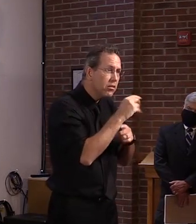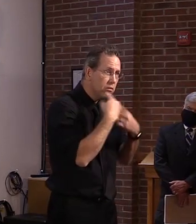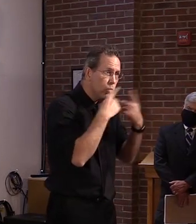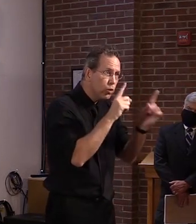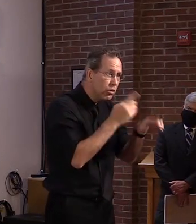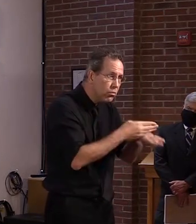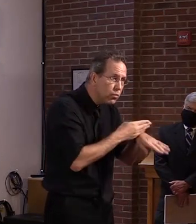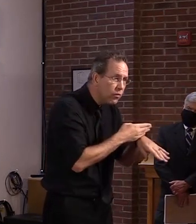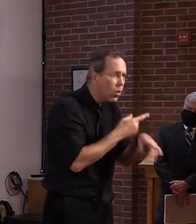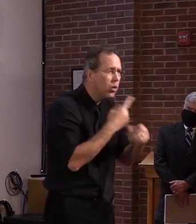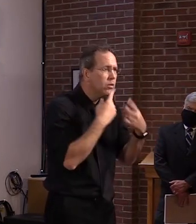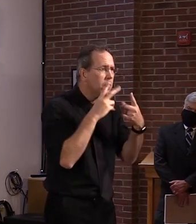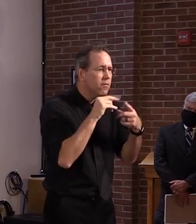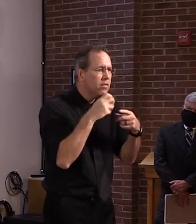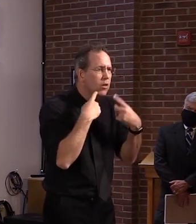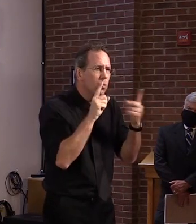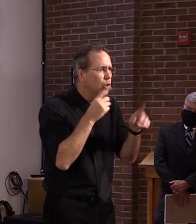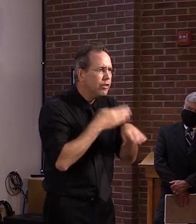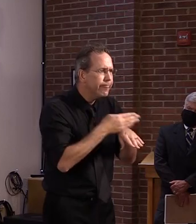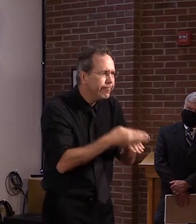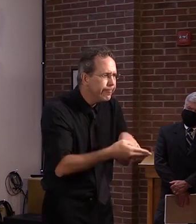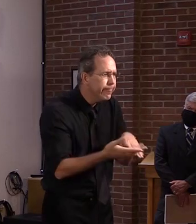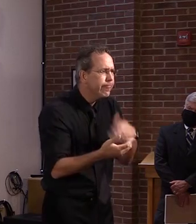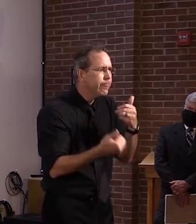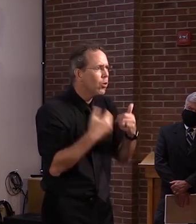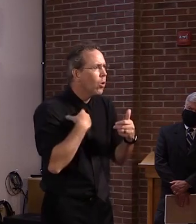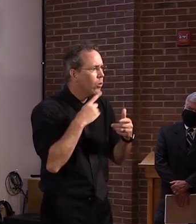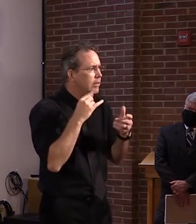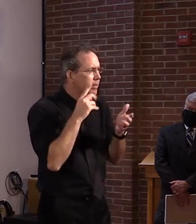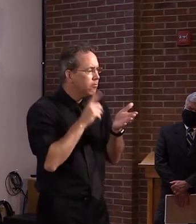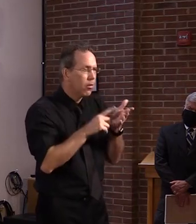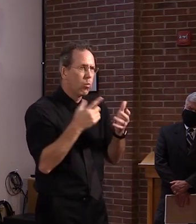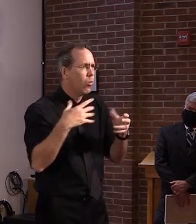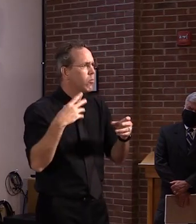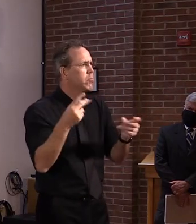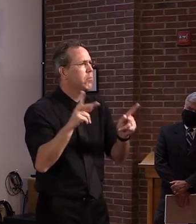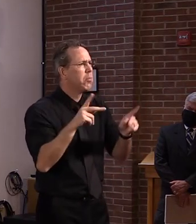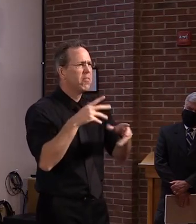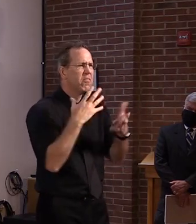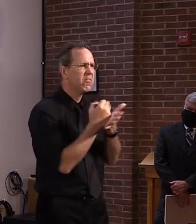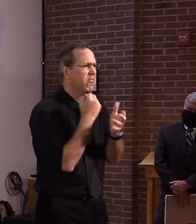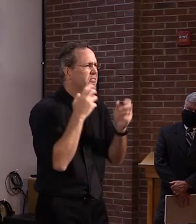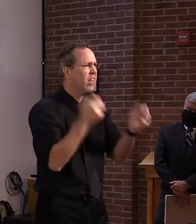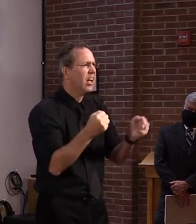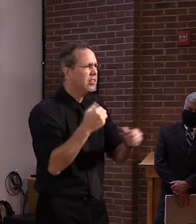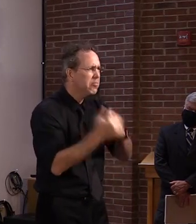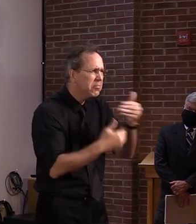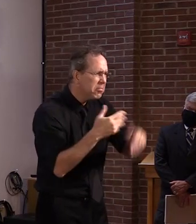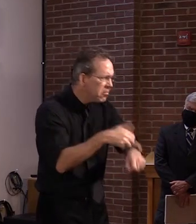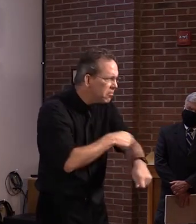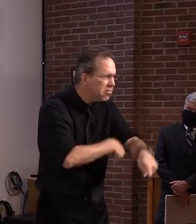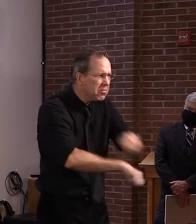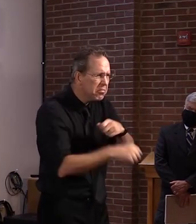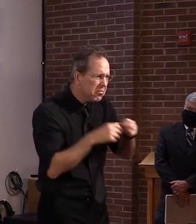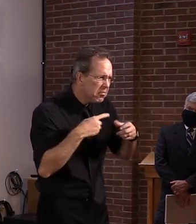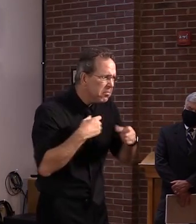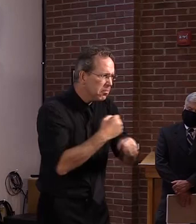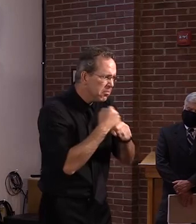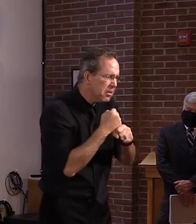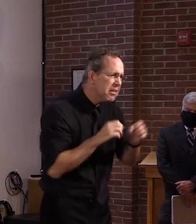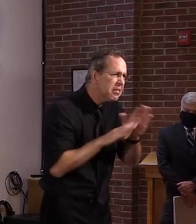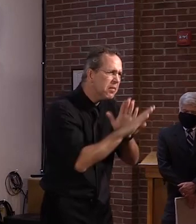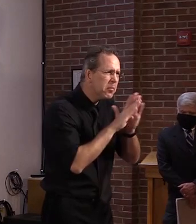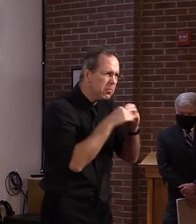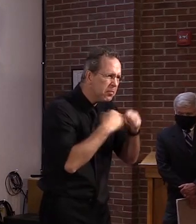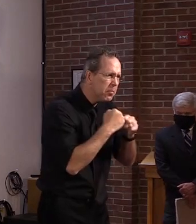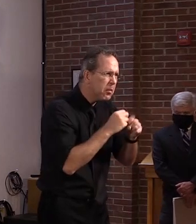uh, uh, at an astounding pace, but not yet ready for, um, real time yet. The, um,